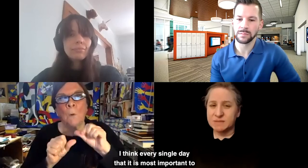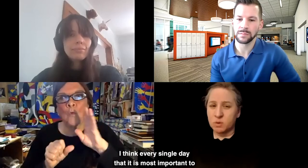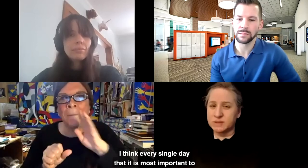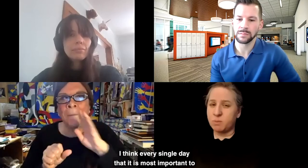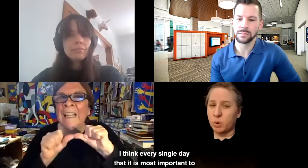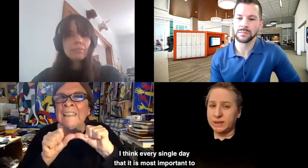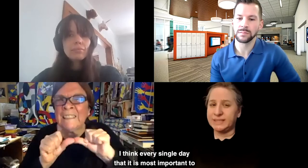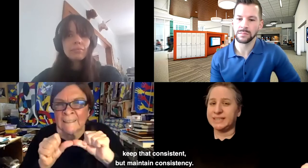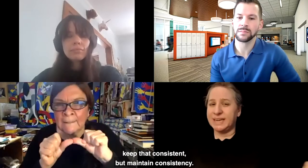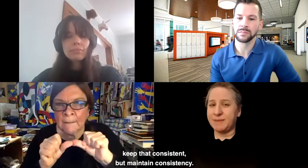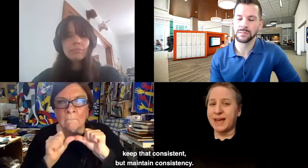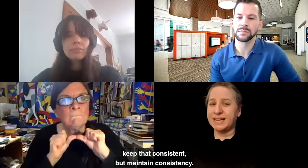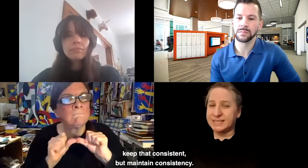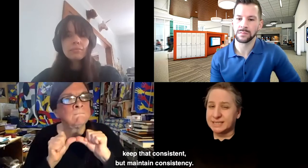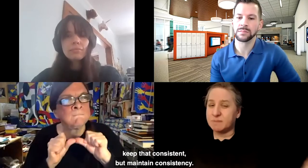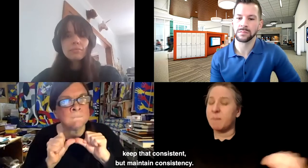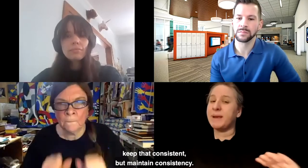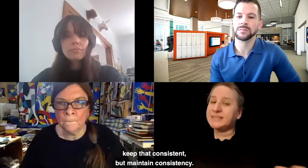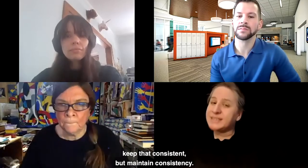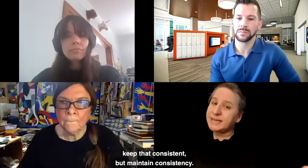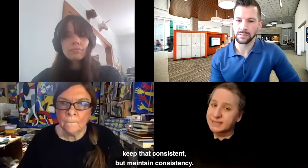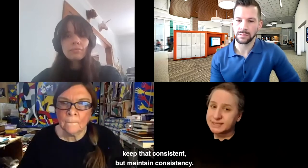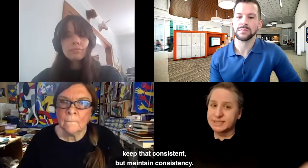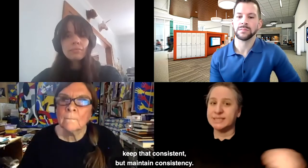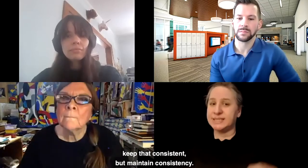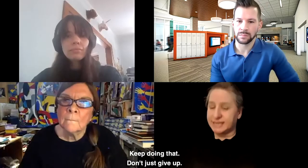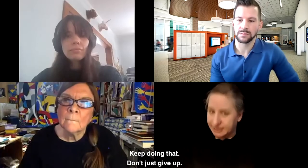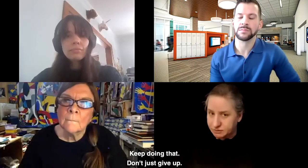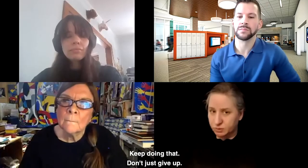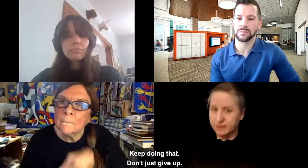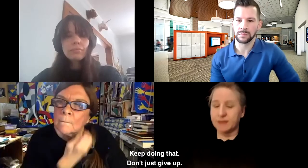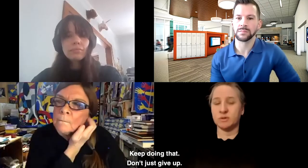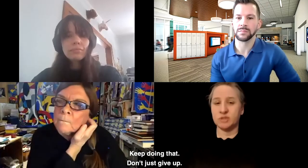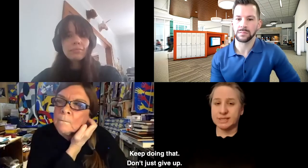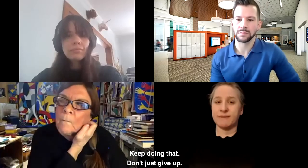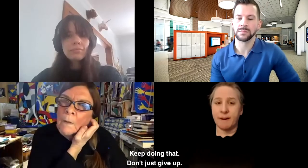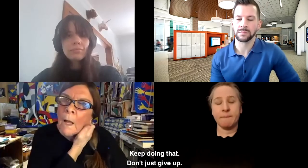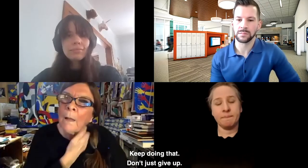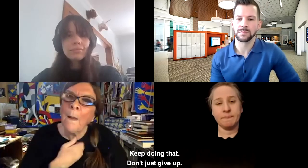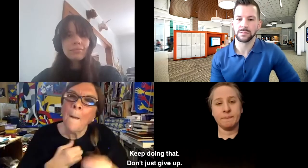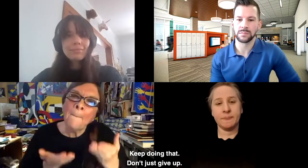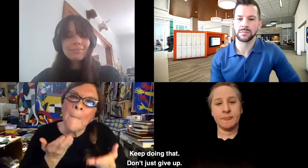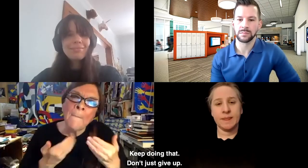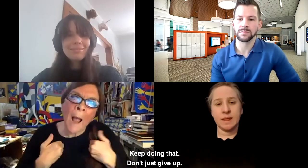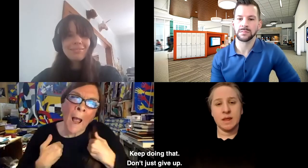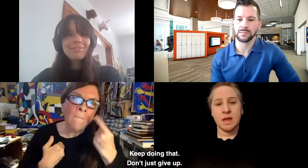is most importantly to keep that consistent. But maintain consistency. Keep doing that. Don't just give up.